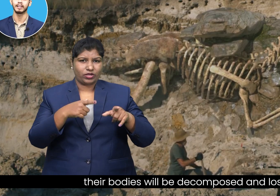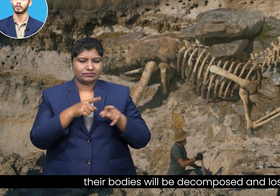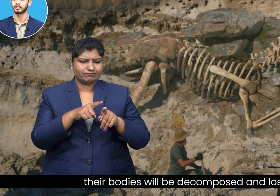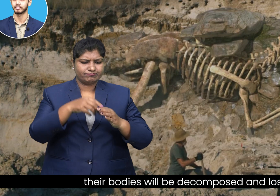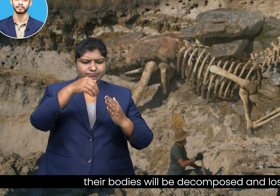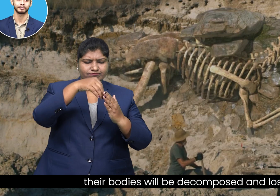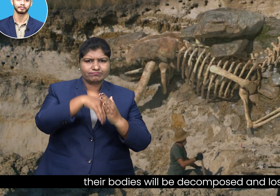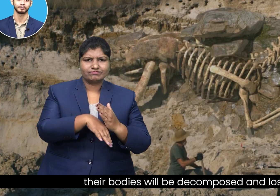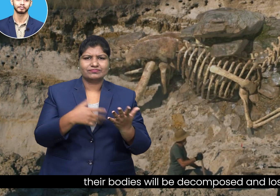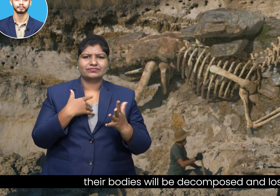lost.